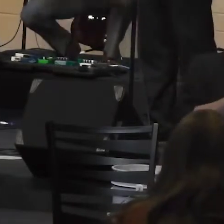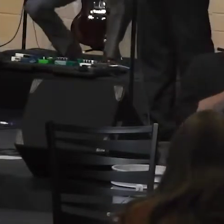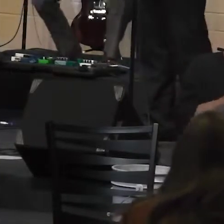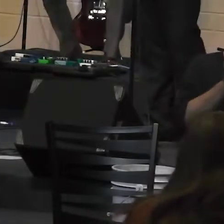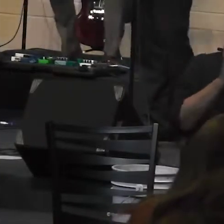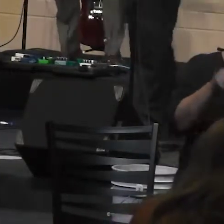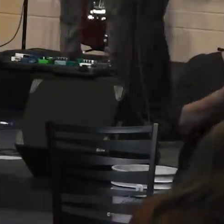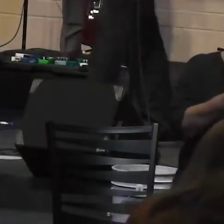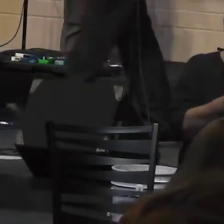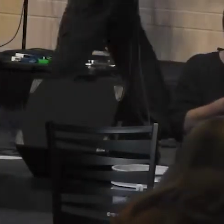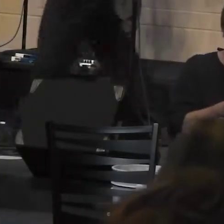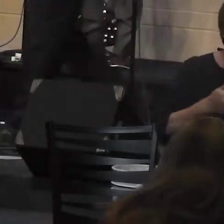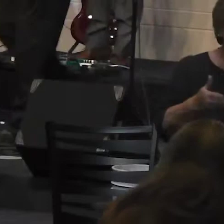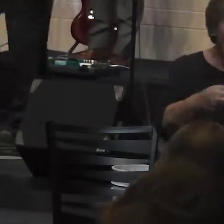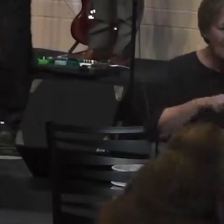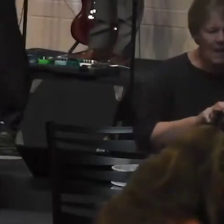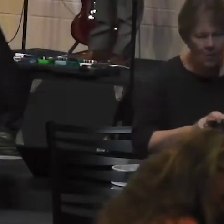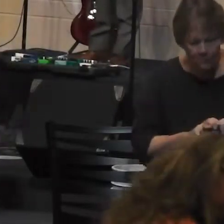You guys can grab a seat.